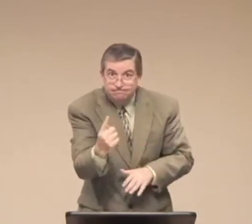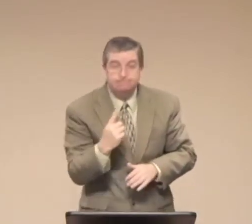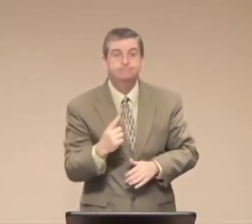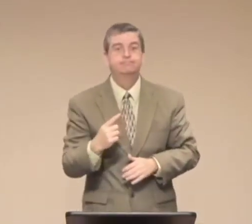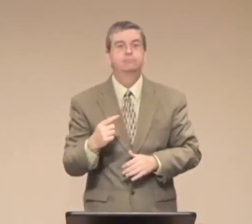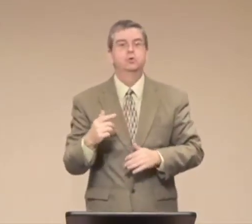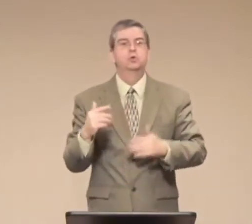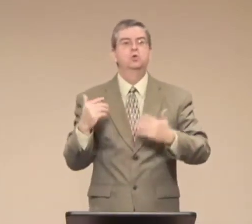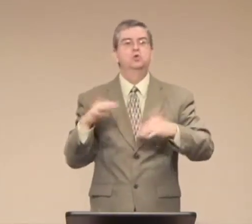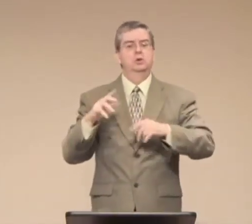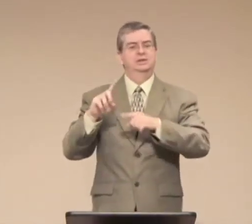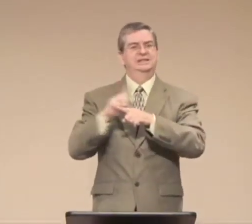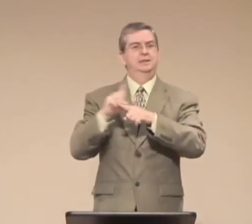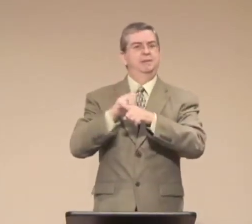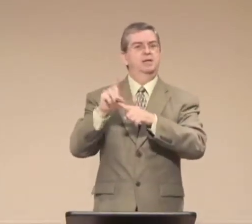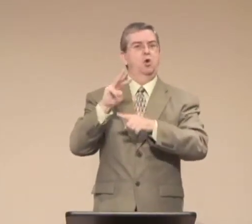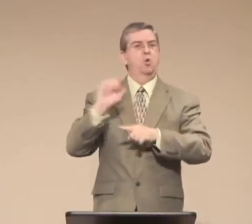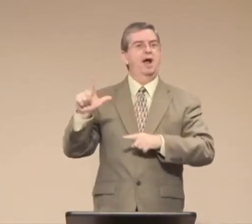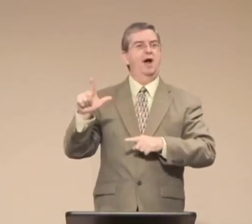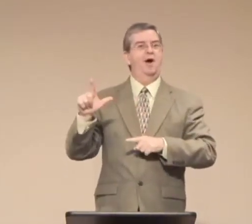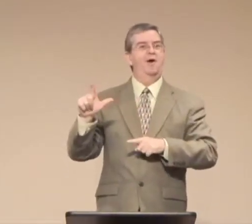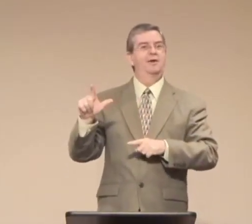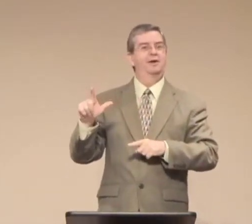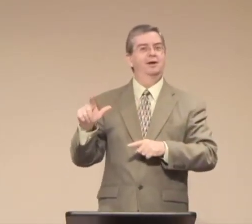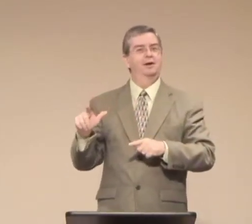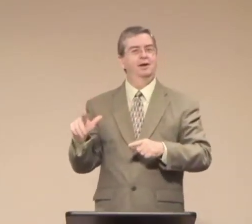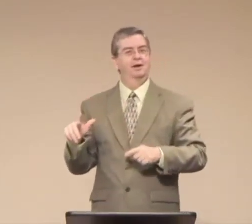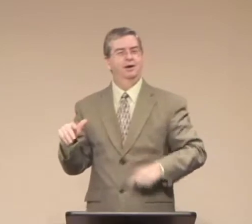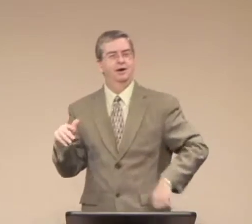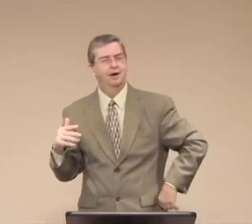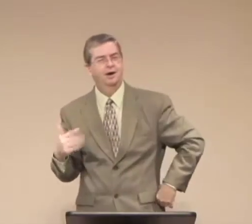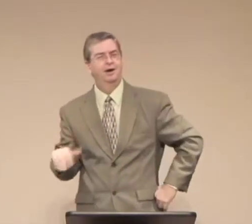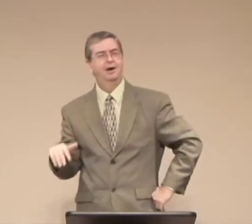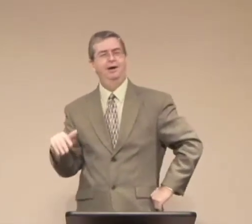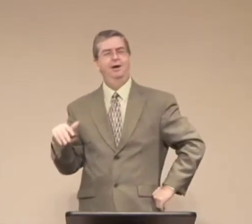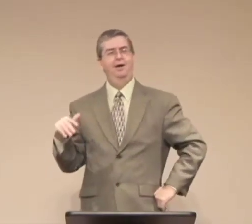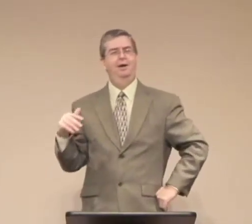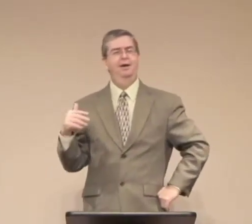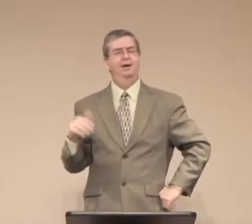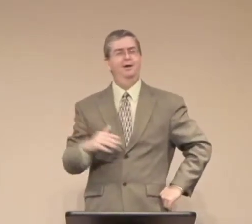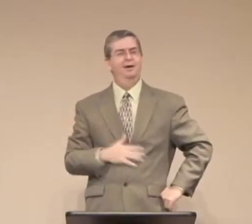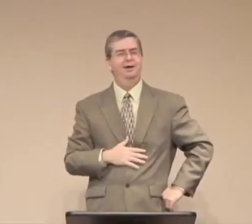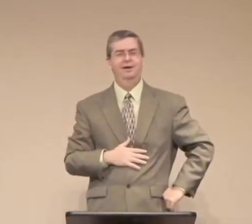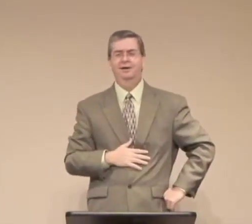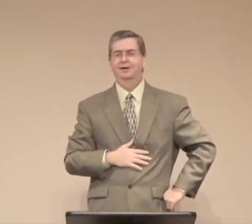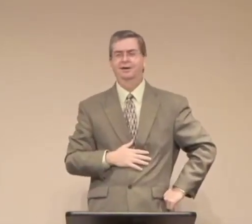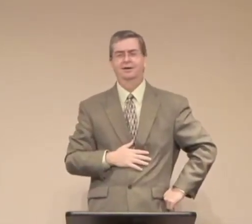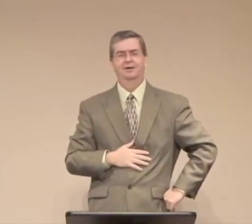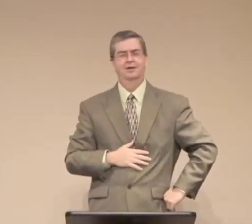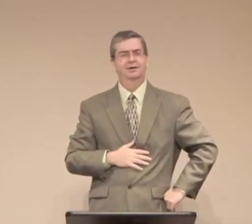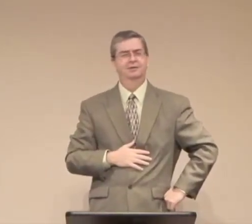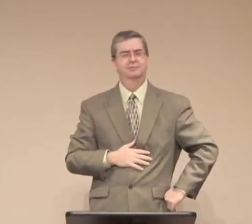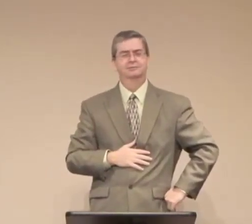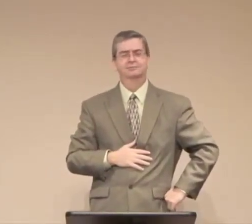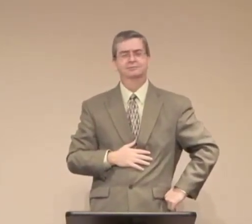parent tells a child to come, because they need to be disciplined, that's appropriate.